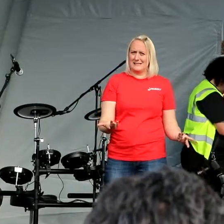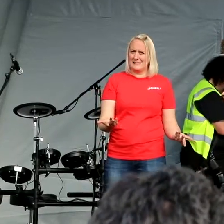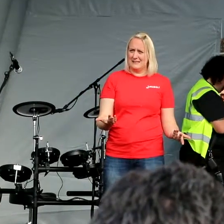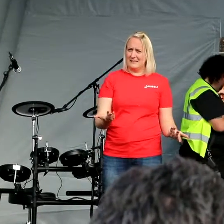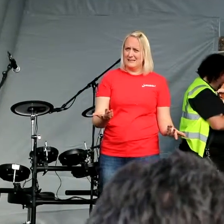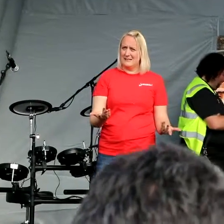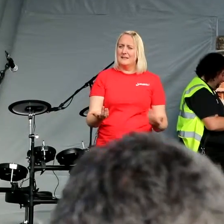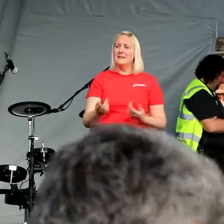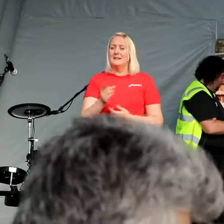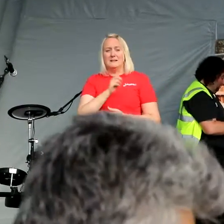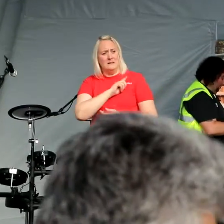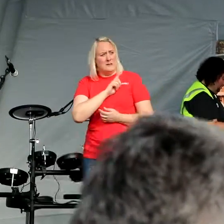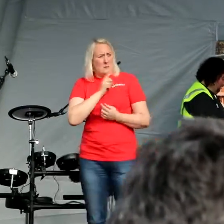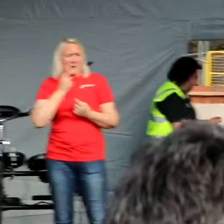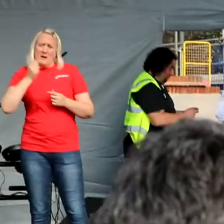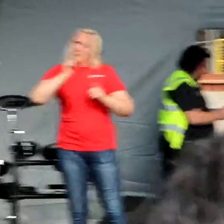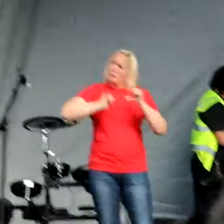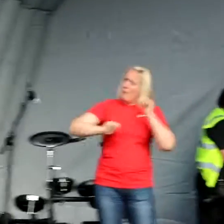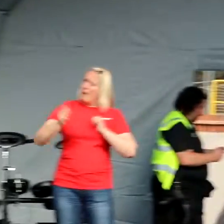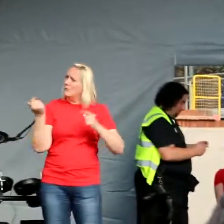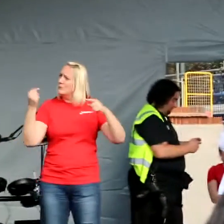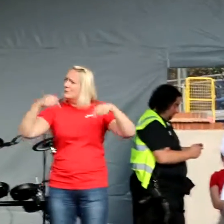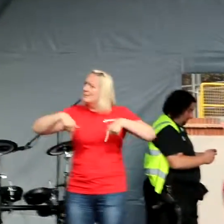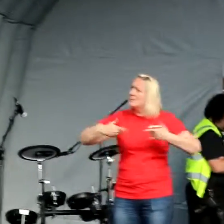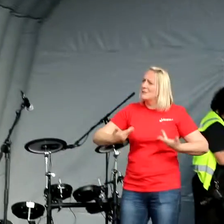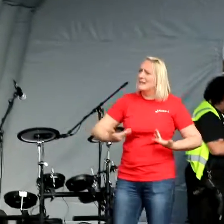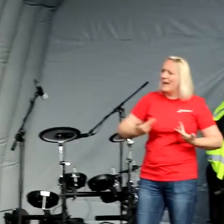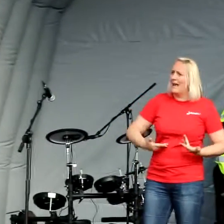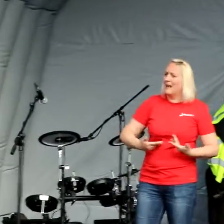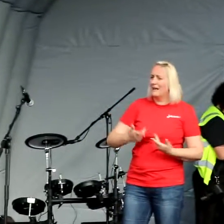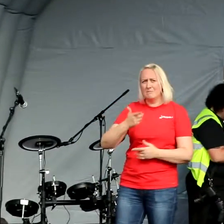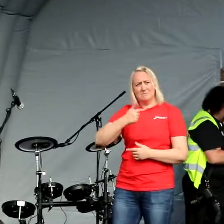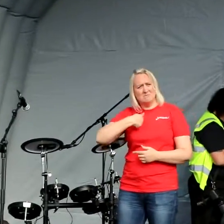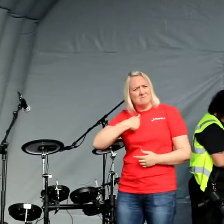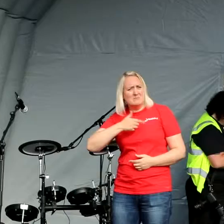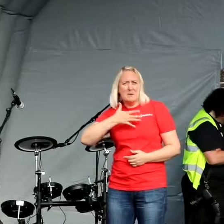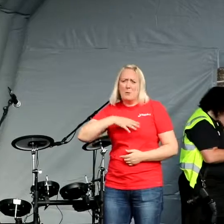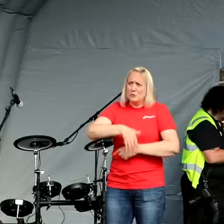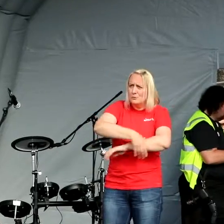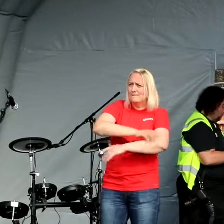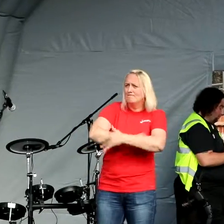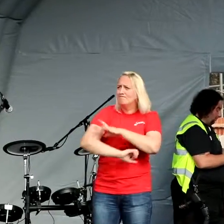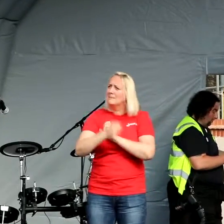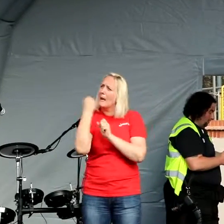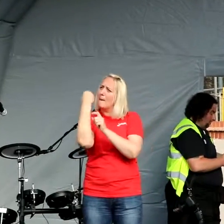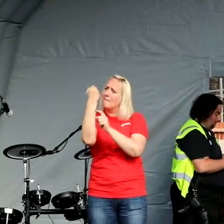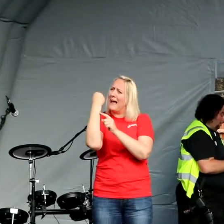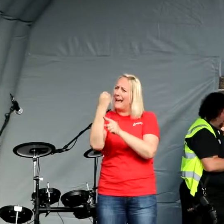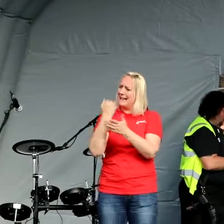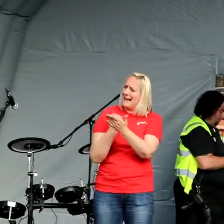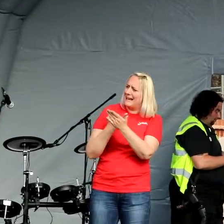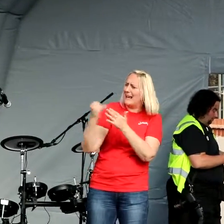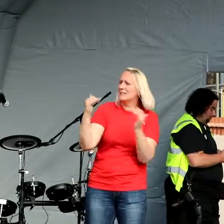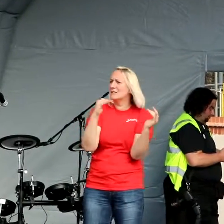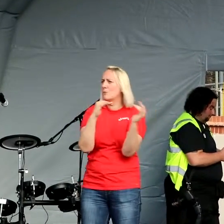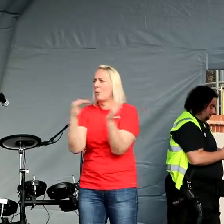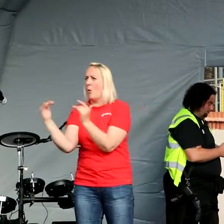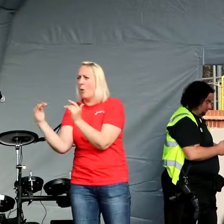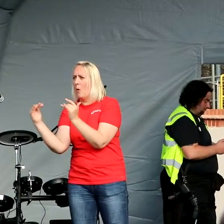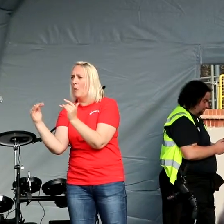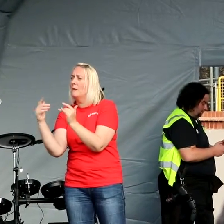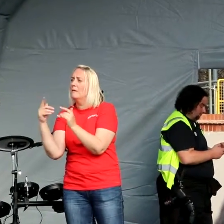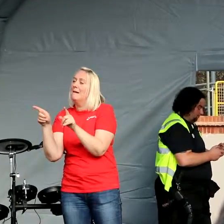we're standing for. That's why I'm proud to be here today, campaigning against war, but also campaigning against the war on us. Thank